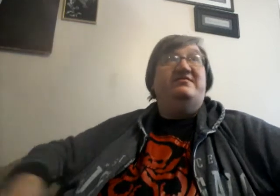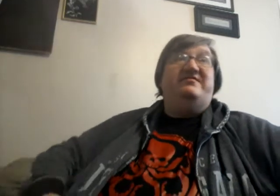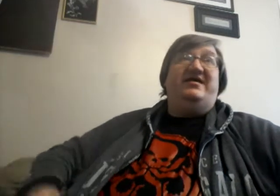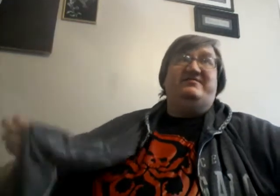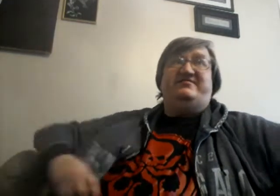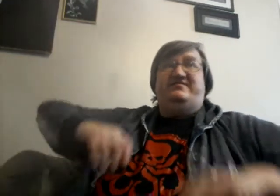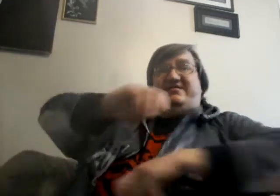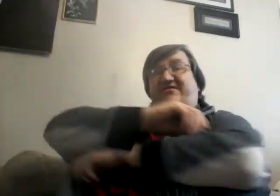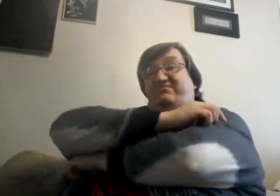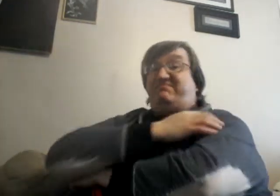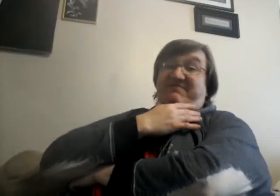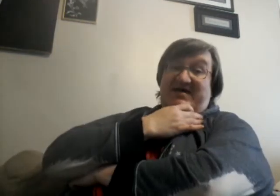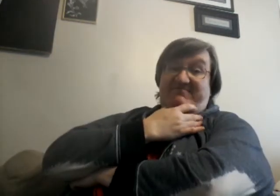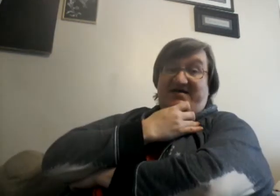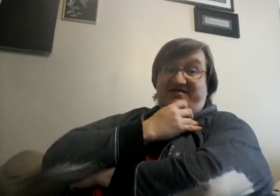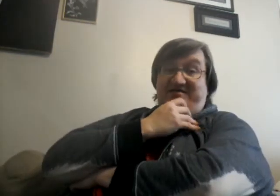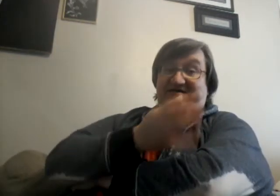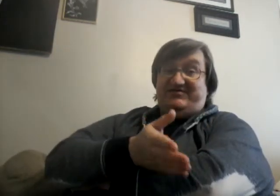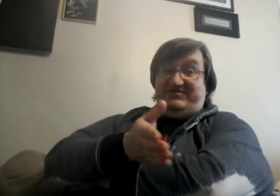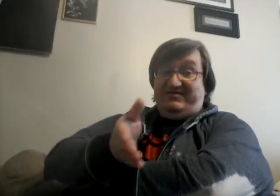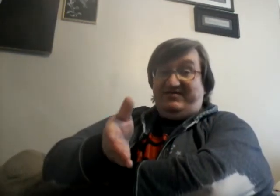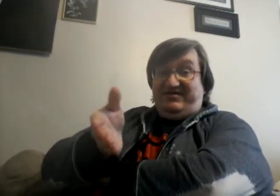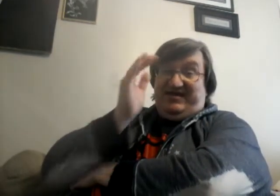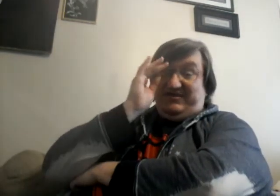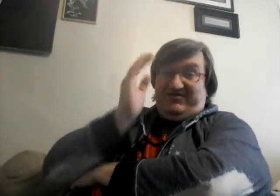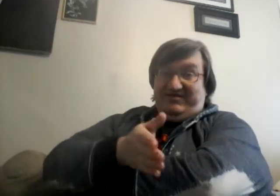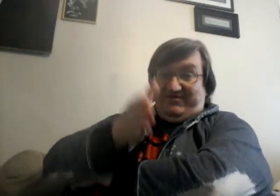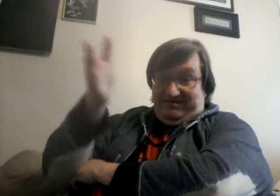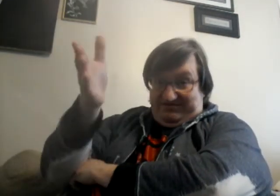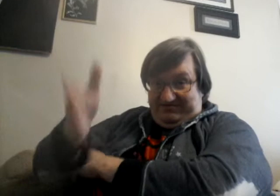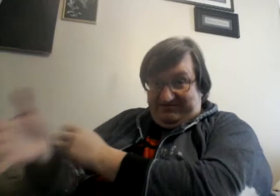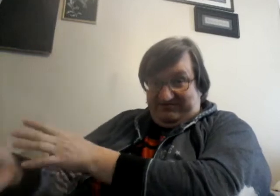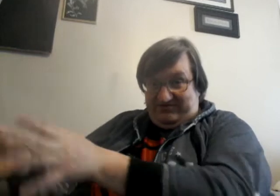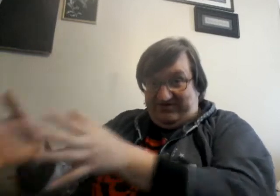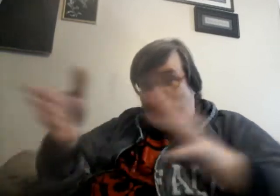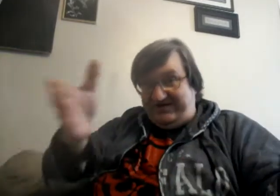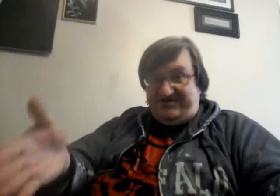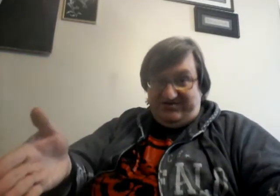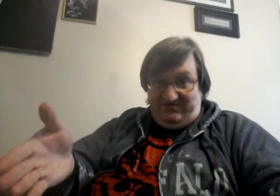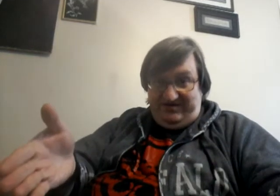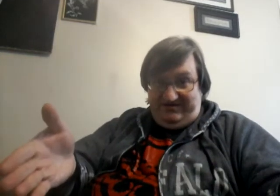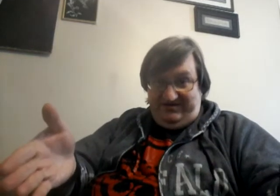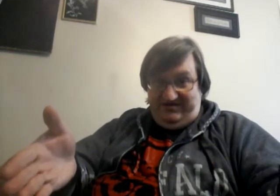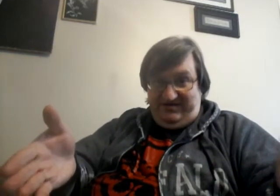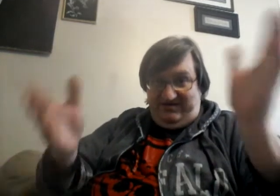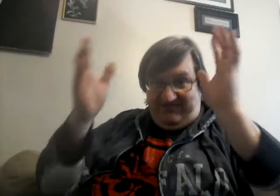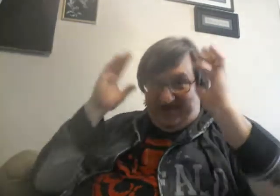And, uh, as for the big bad behind it, because, yeah, in theory, it looks like Wanda is doing it, but